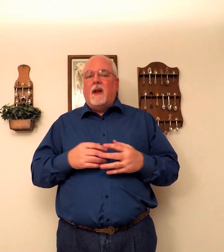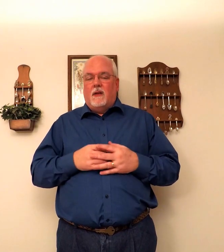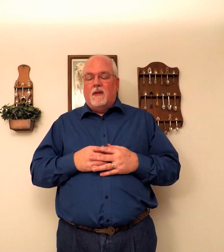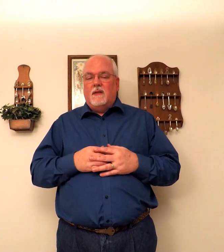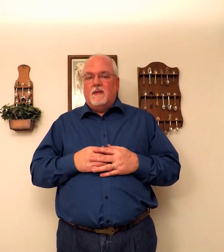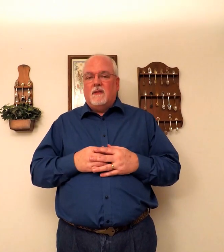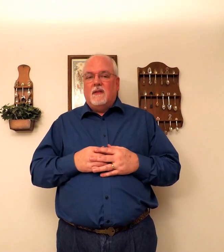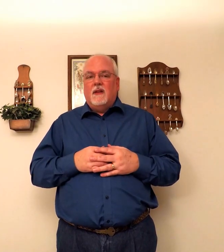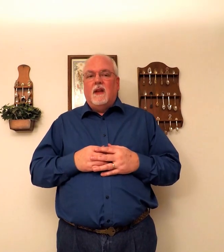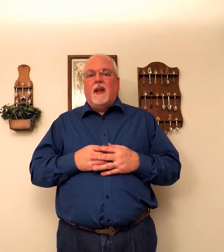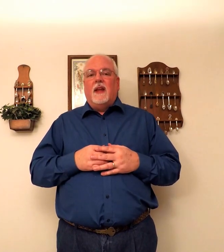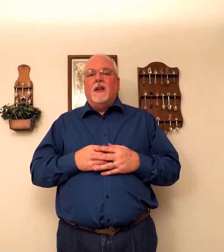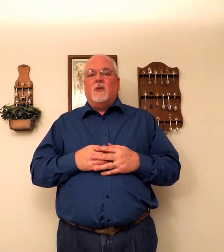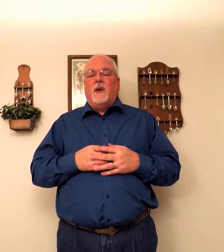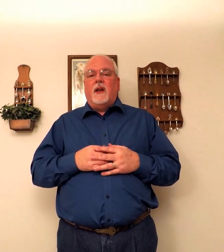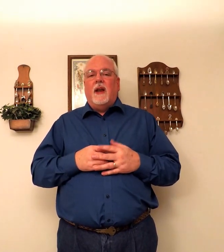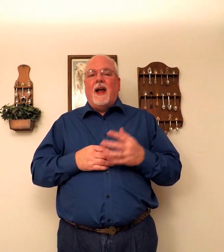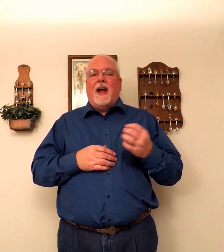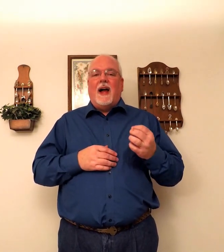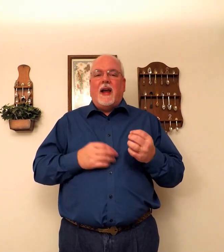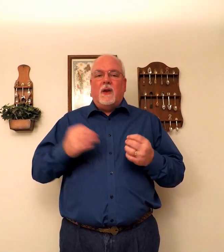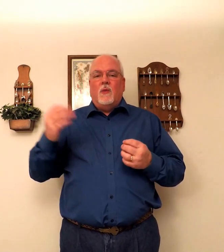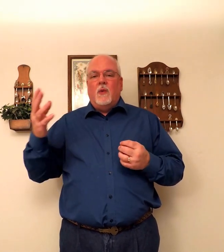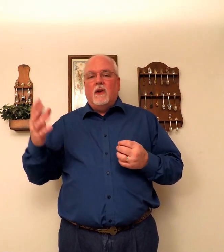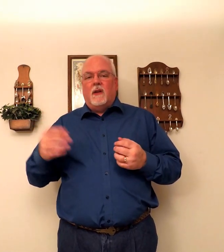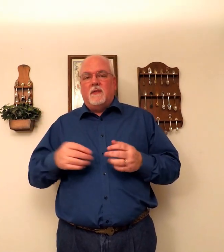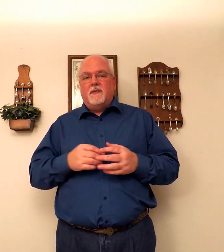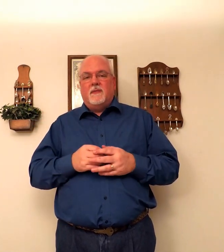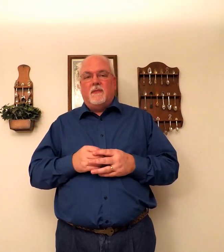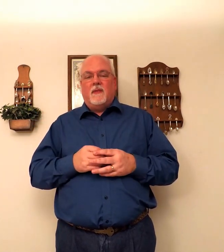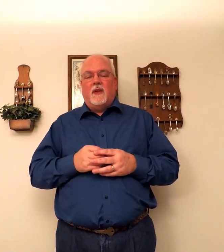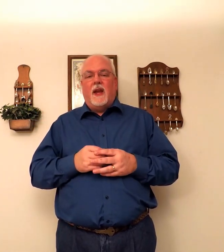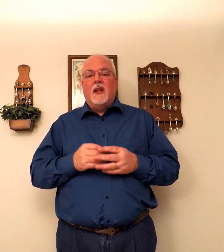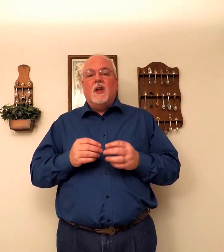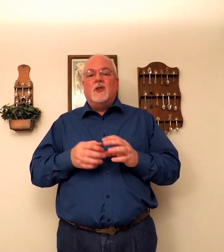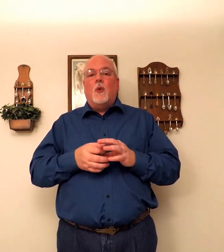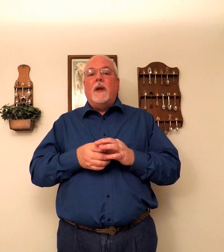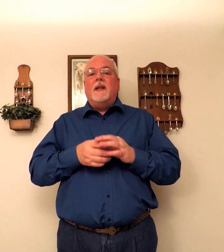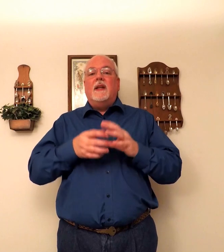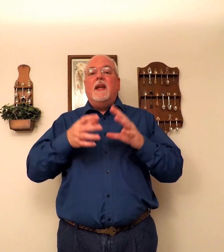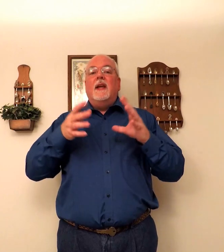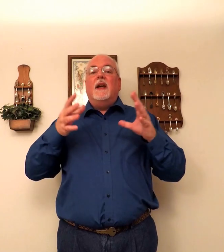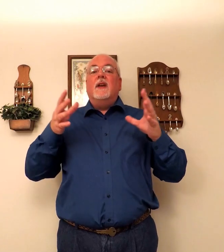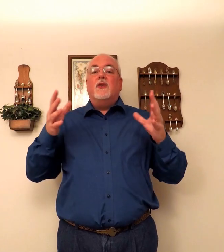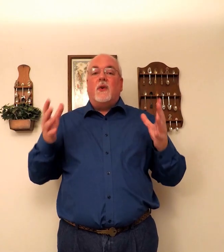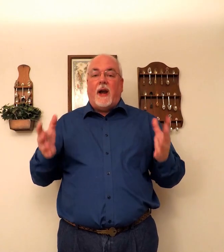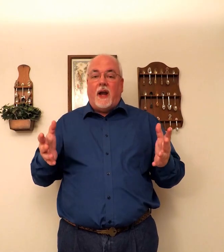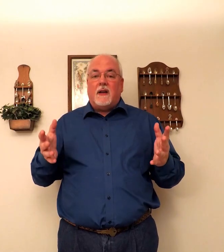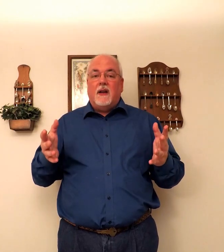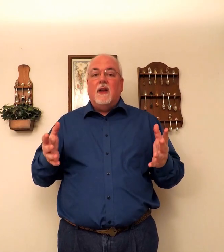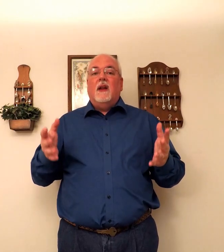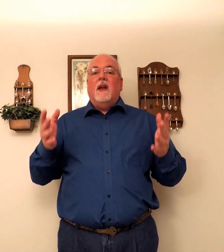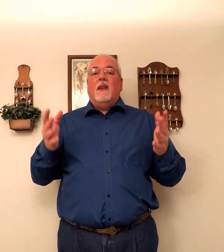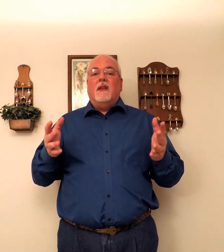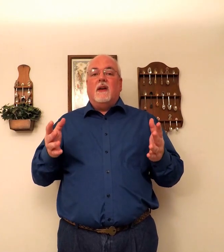I'll is really I will. Okay? So, we decontract the